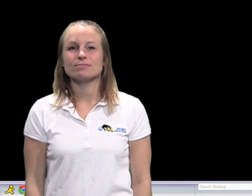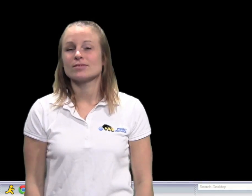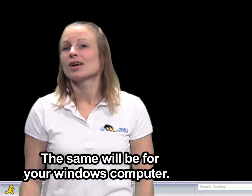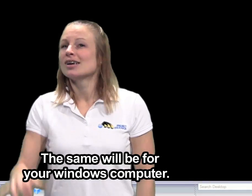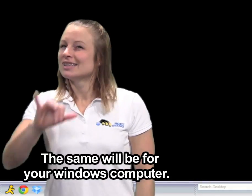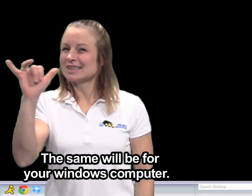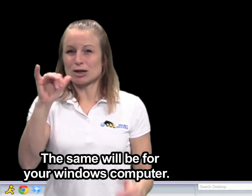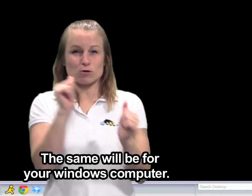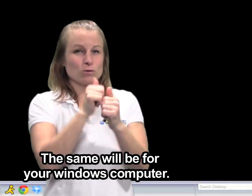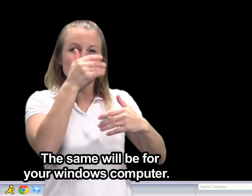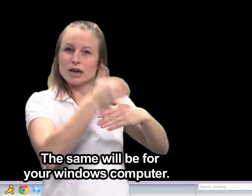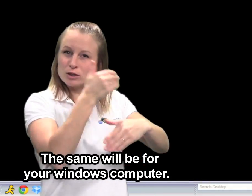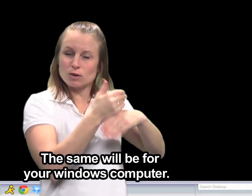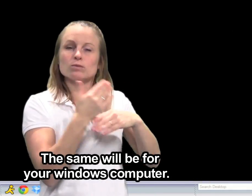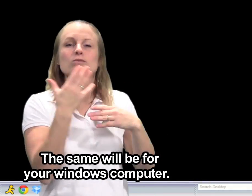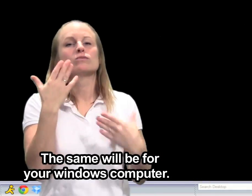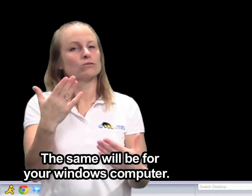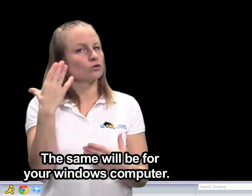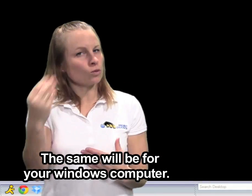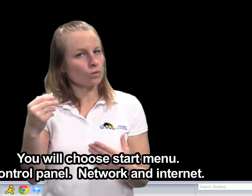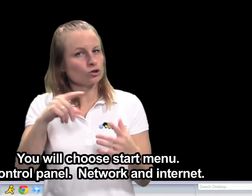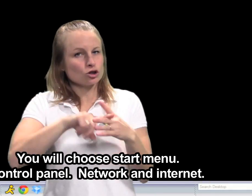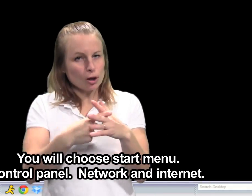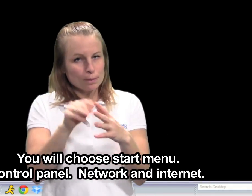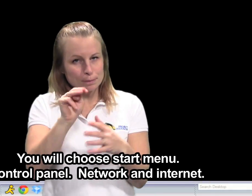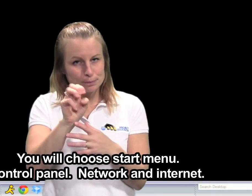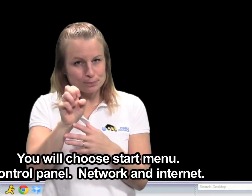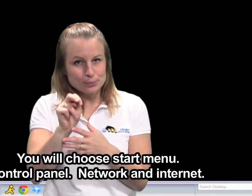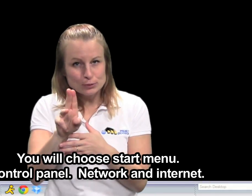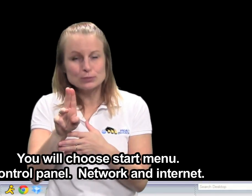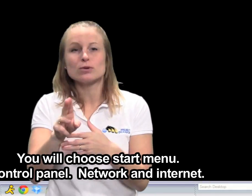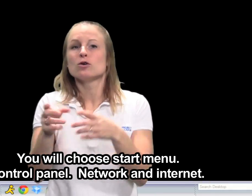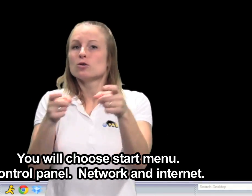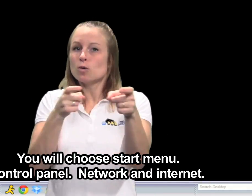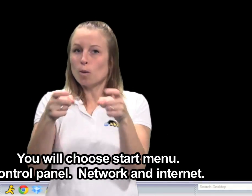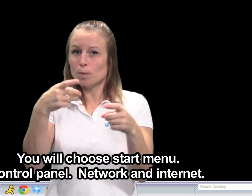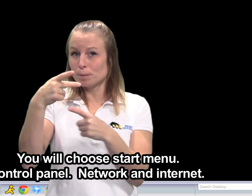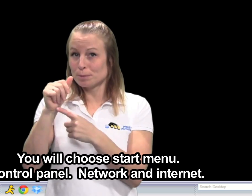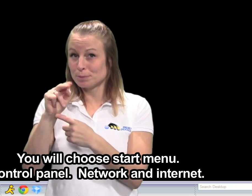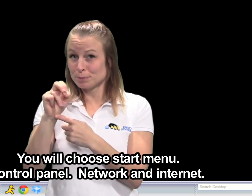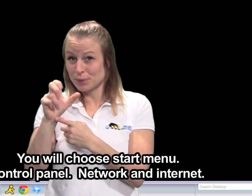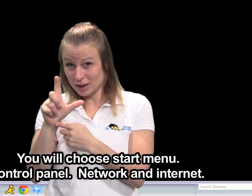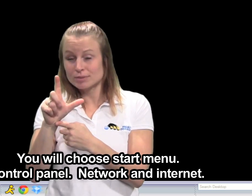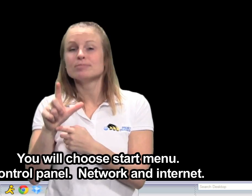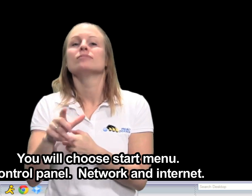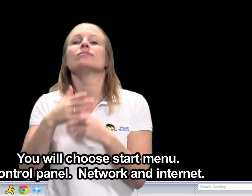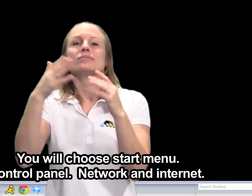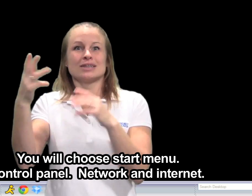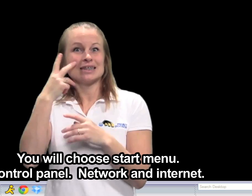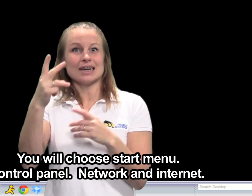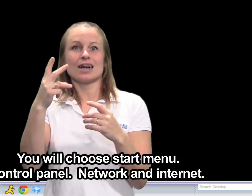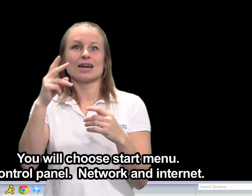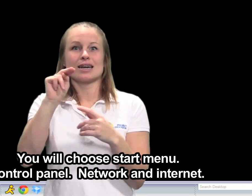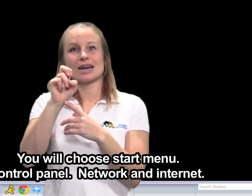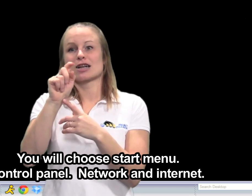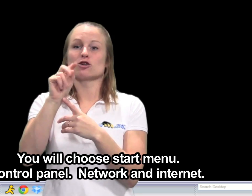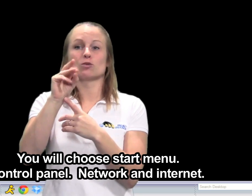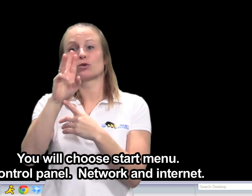The same will be for your Windows computer. You'll choose Start Menu, Control Panel, Network and Internet,